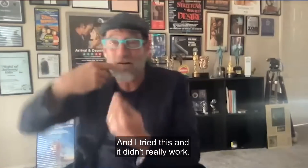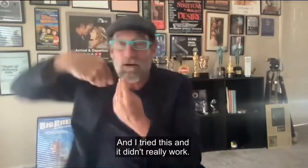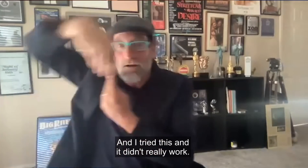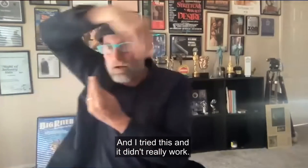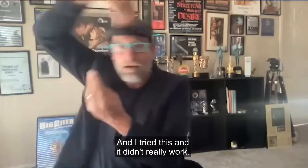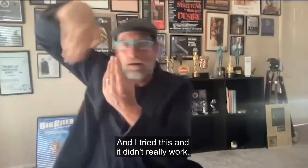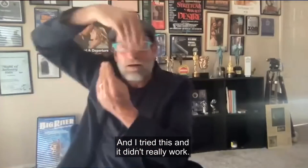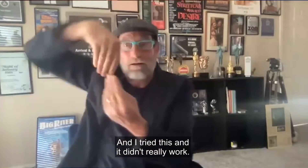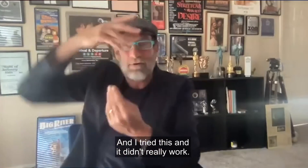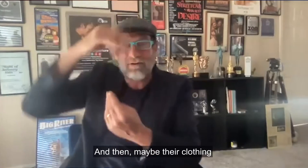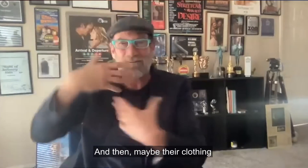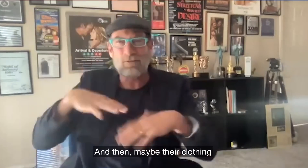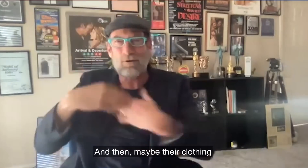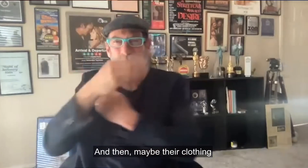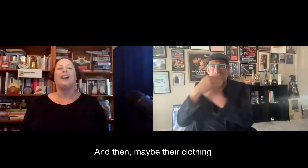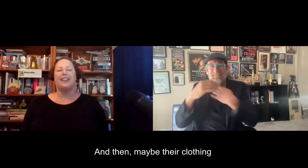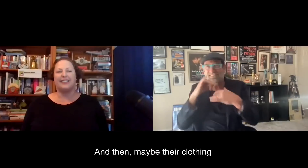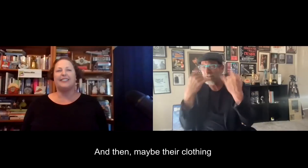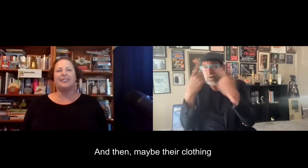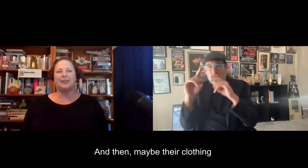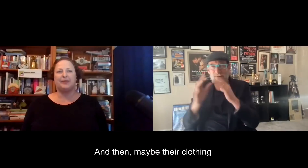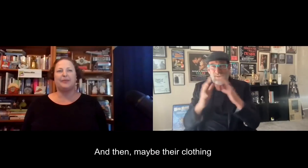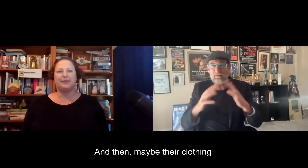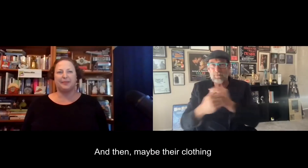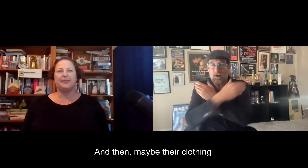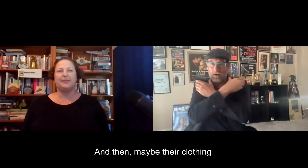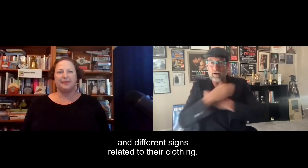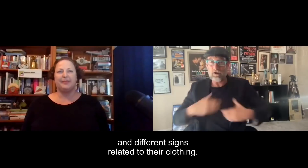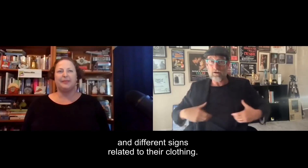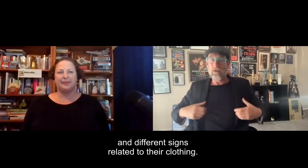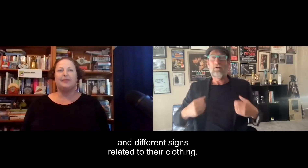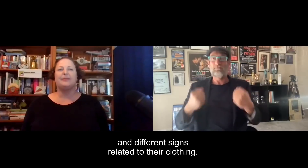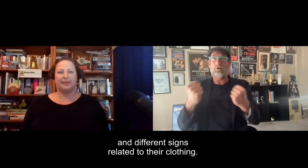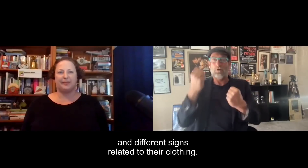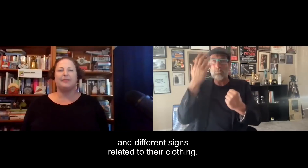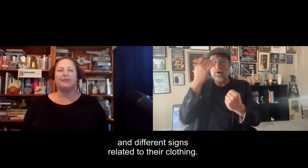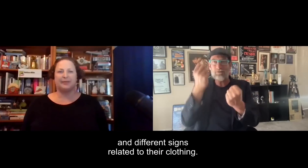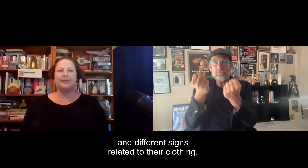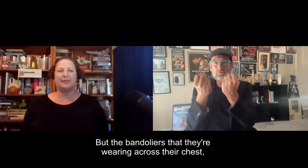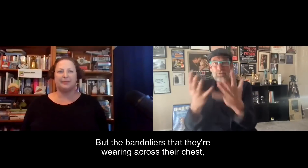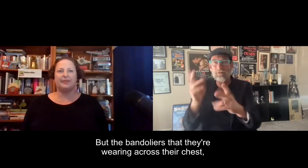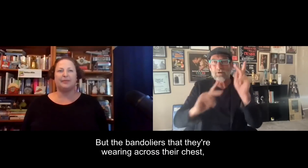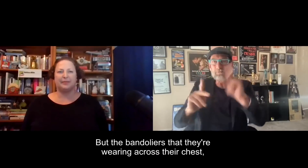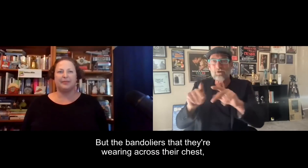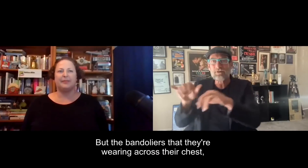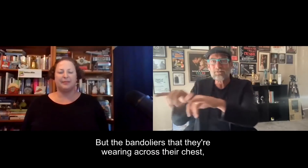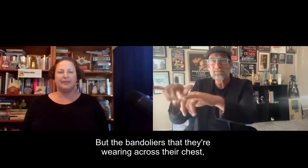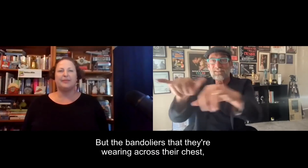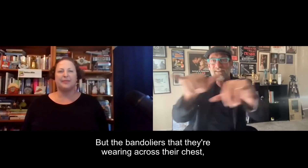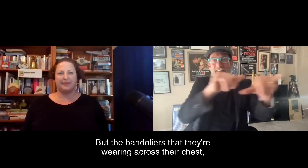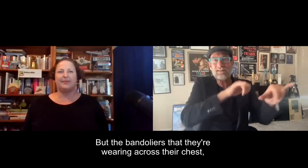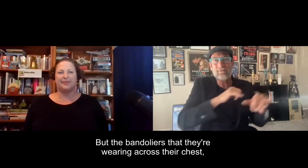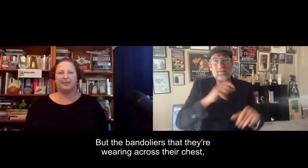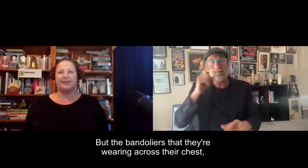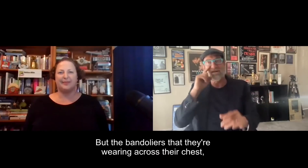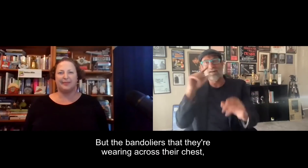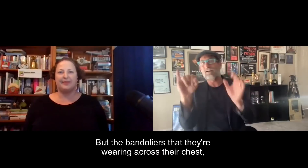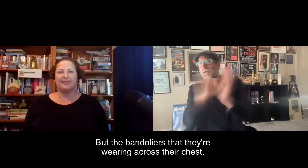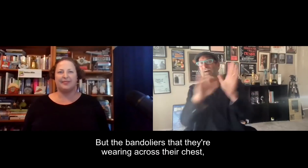work. And then maybe, you know, their clothing, different signs related to their clothing. But the bandoliers that they're wearing across their chest,